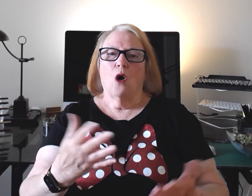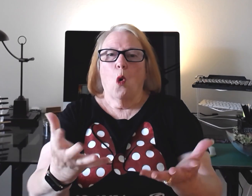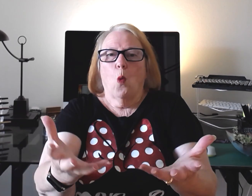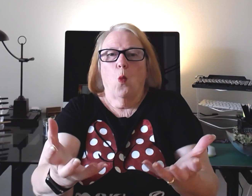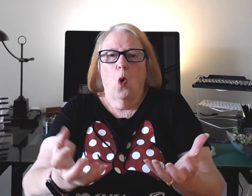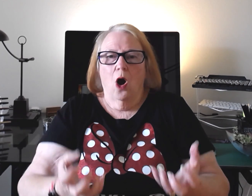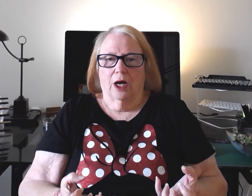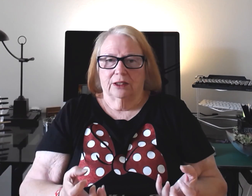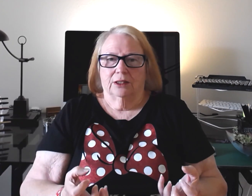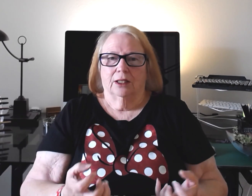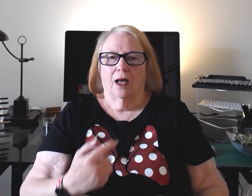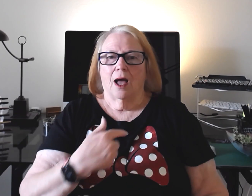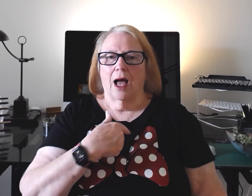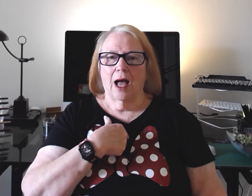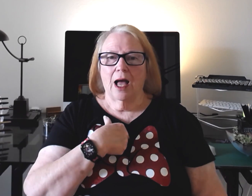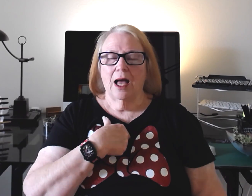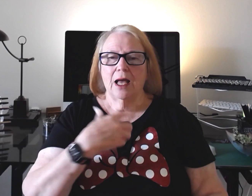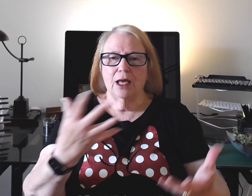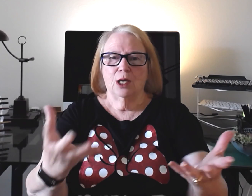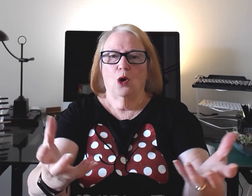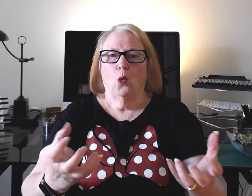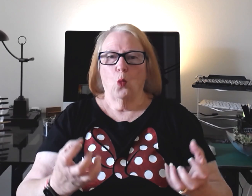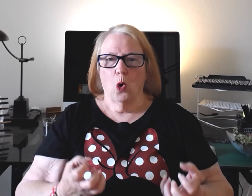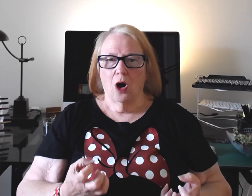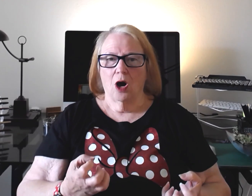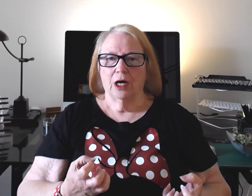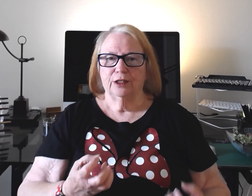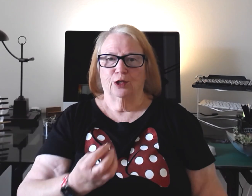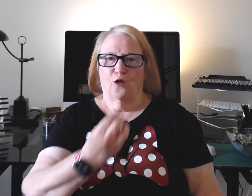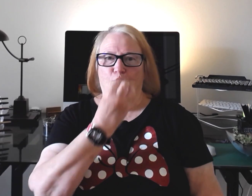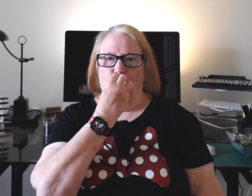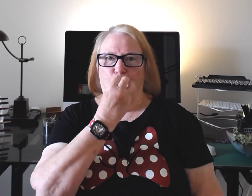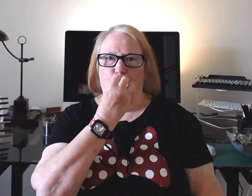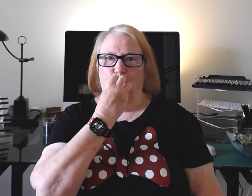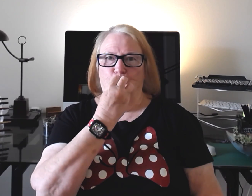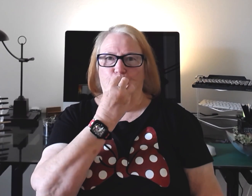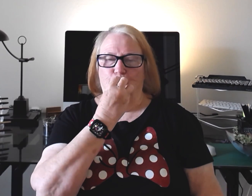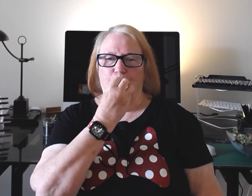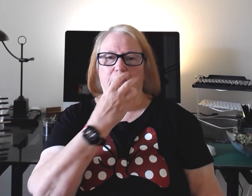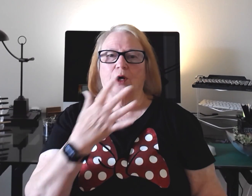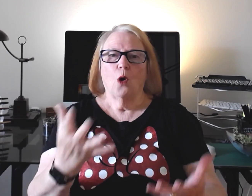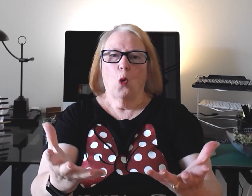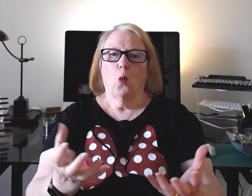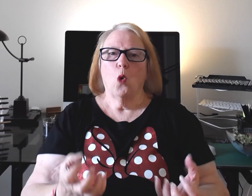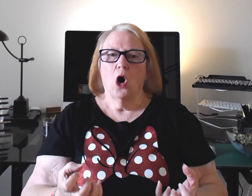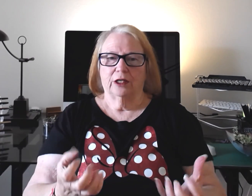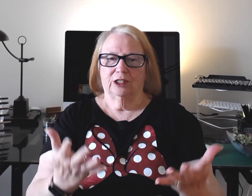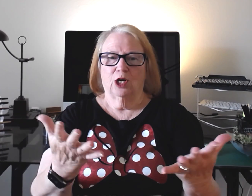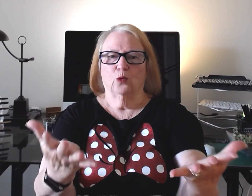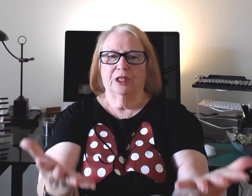Want. I want food. Want. Start with the